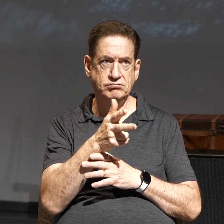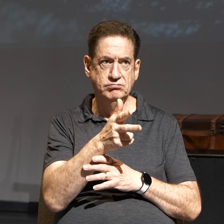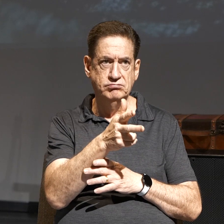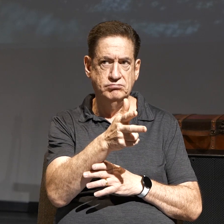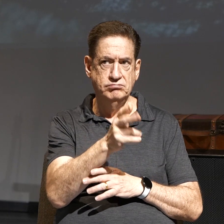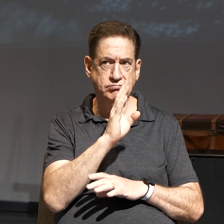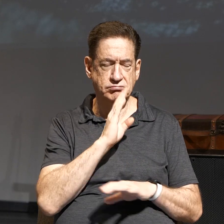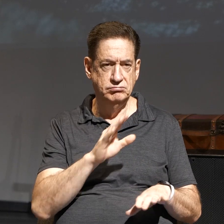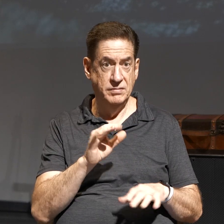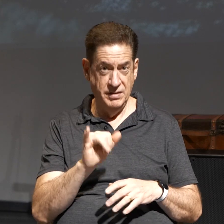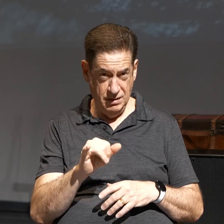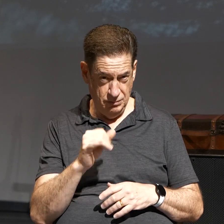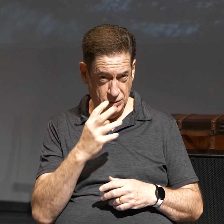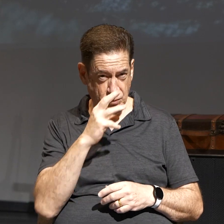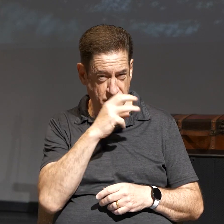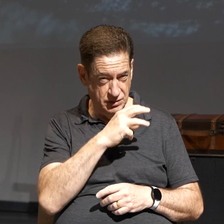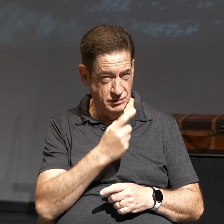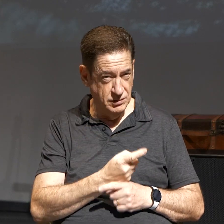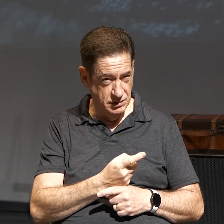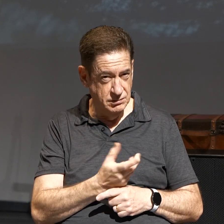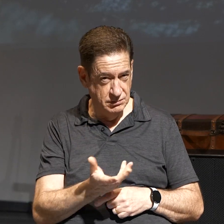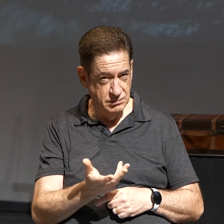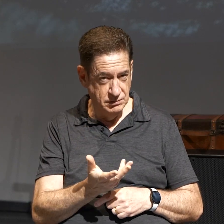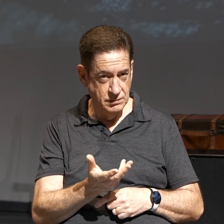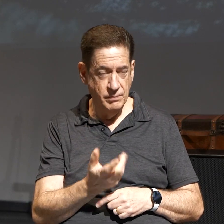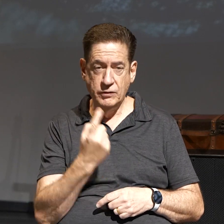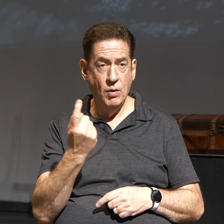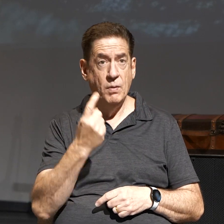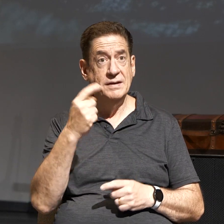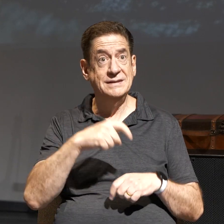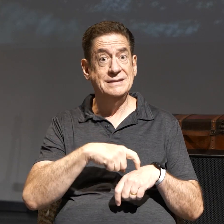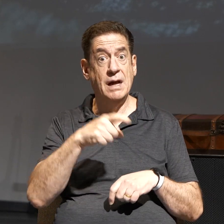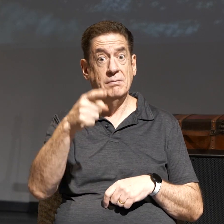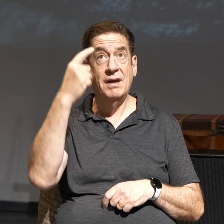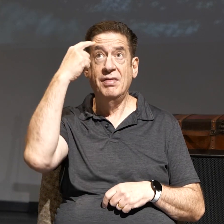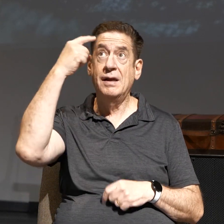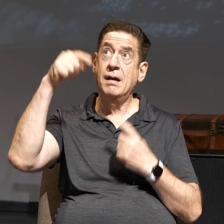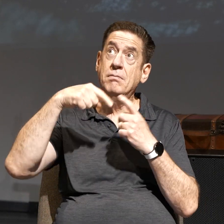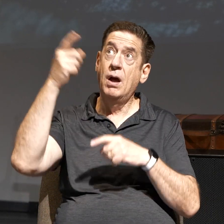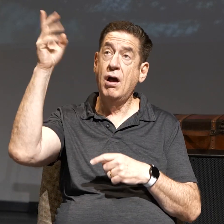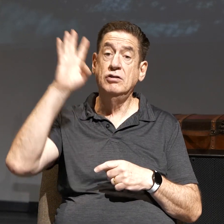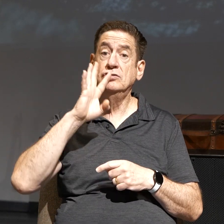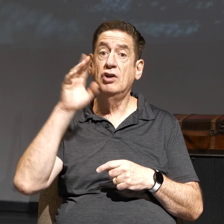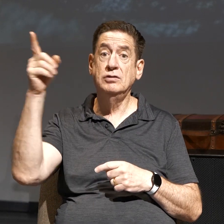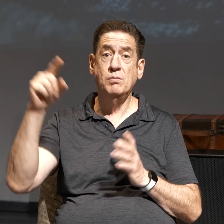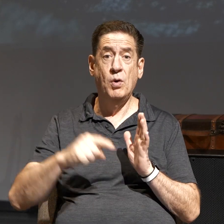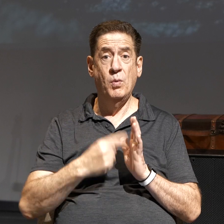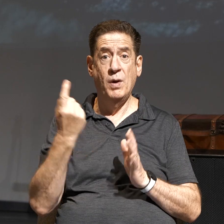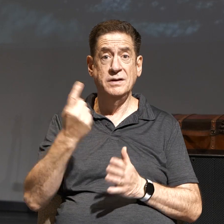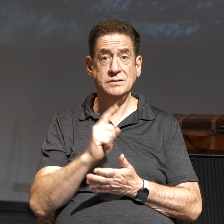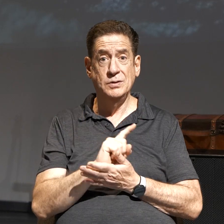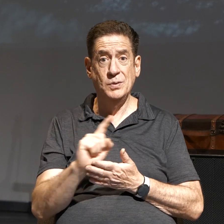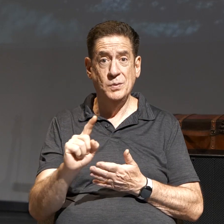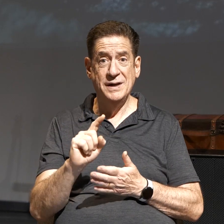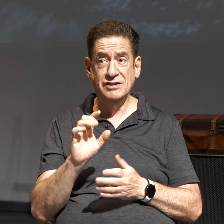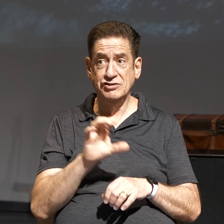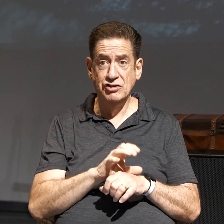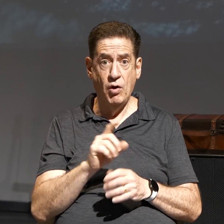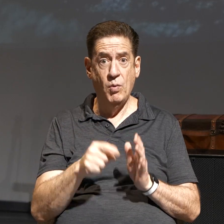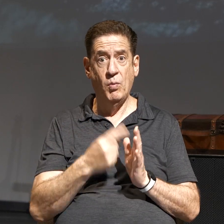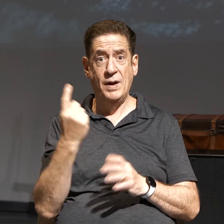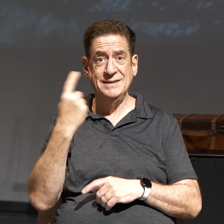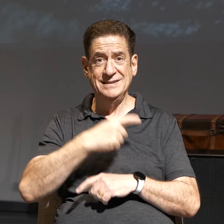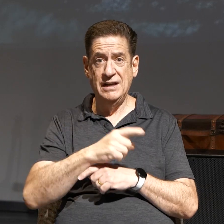That would be weird, wouldn't it? If the only time you think about God or talk to God is once a week at church or once a day in your